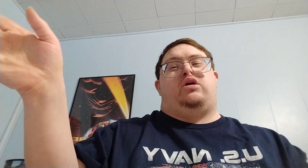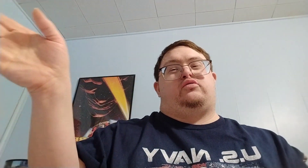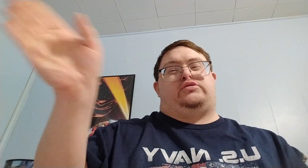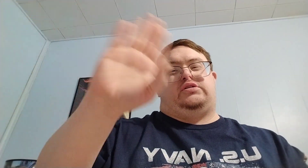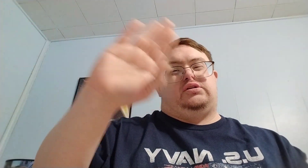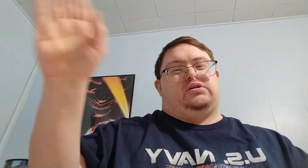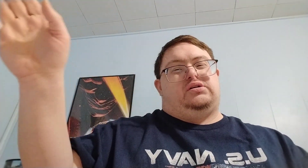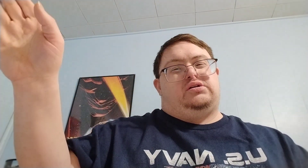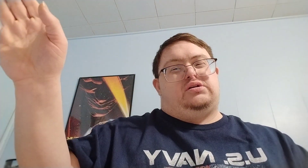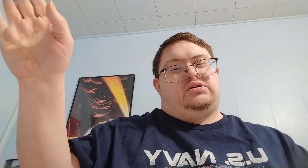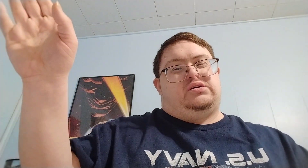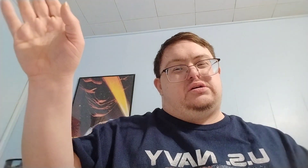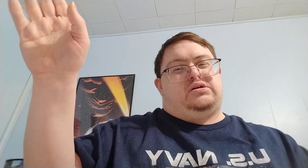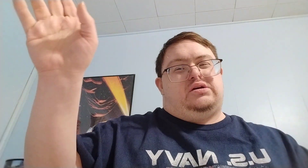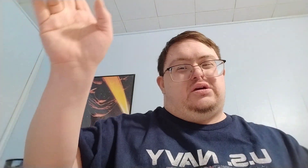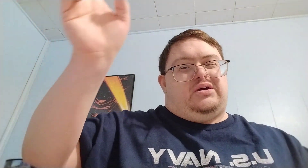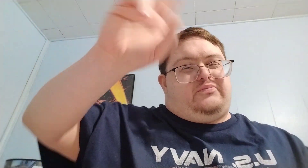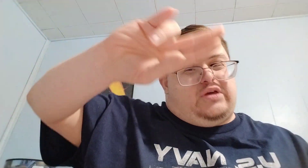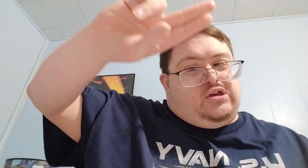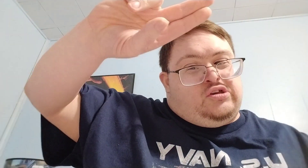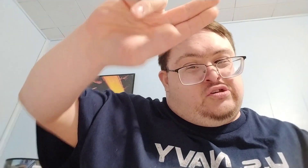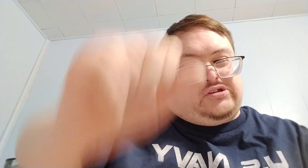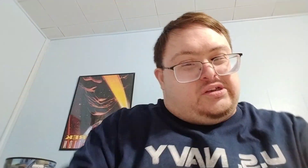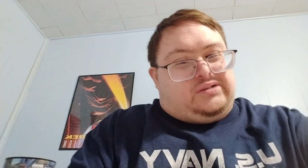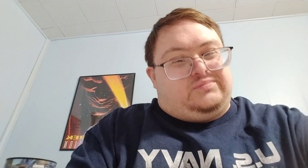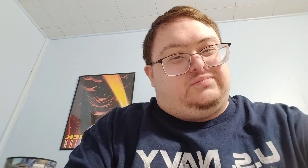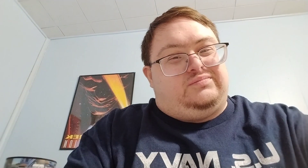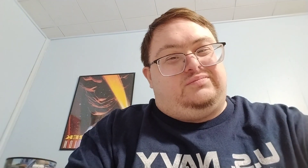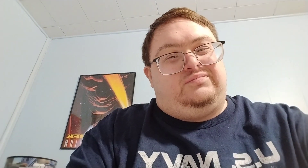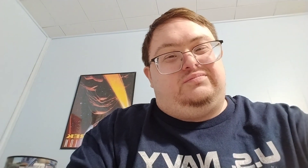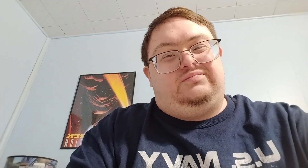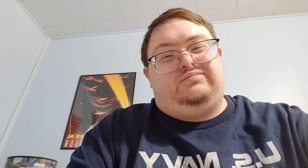Year's. Peace. Peace. Peace.